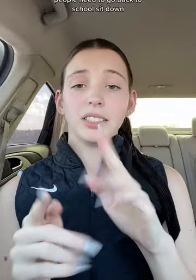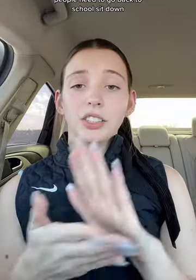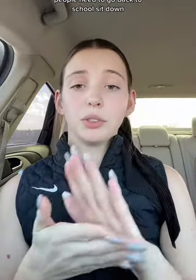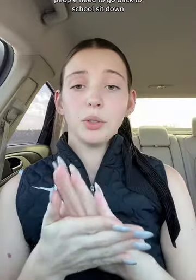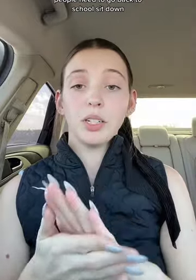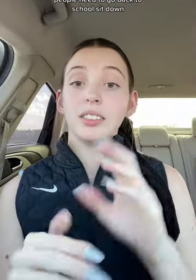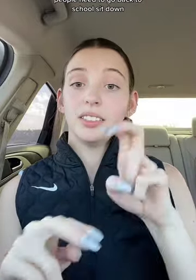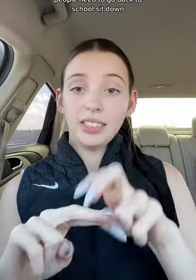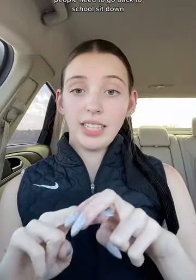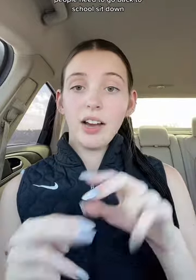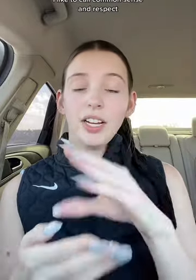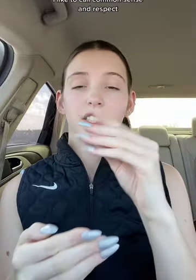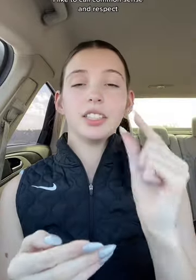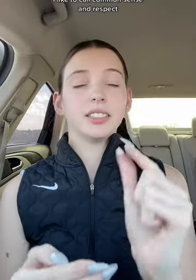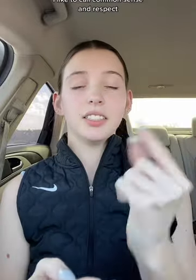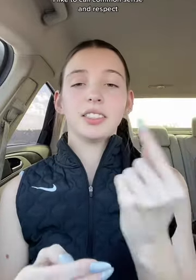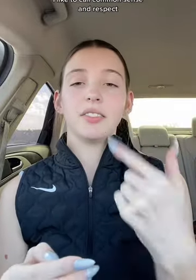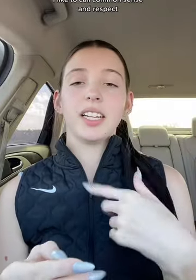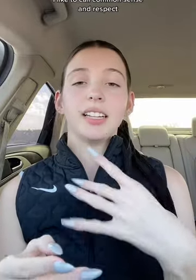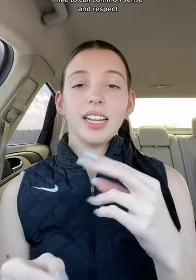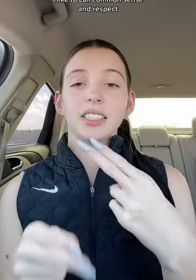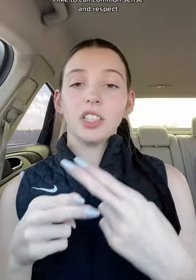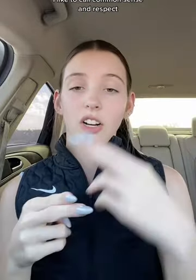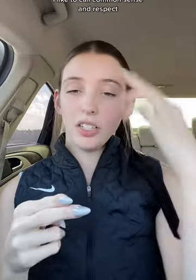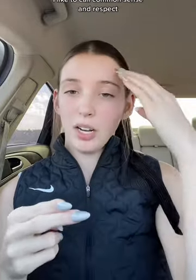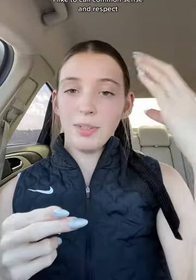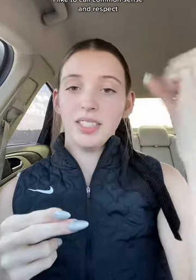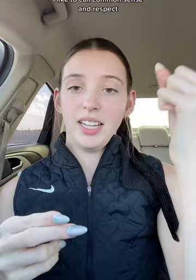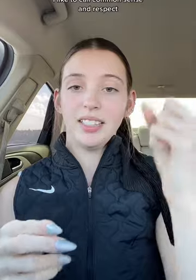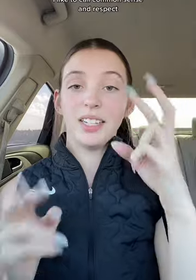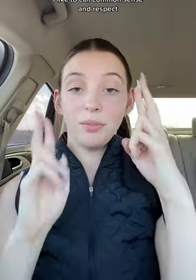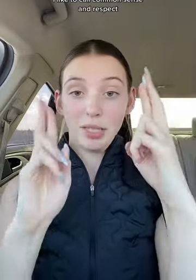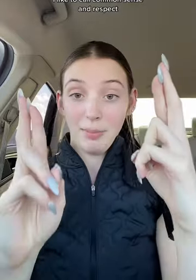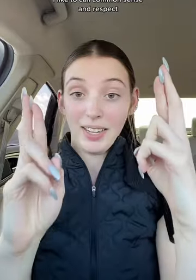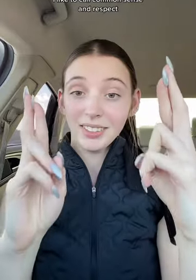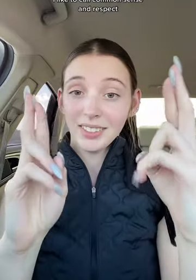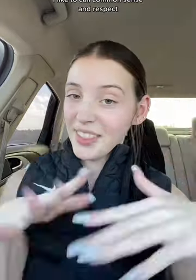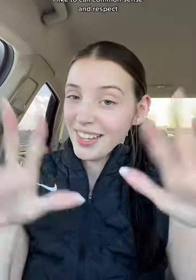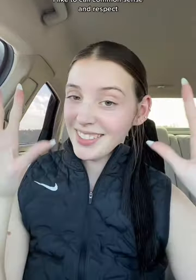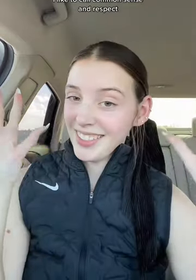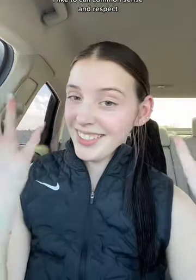to school, sit down, and learn a little something I like to call common sense and respect. That's it.